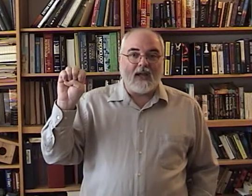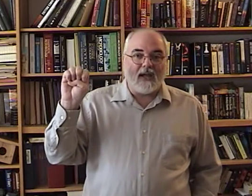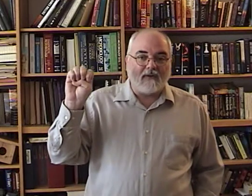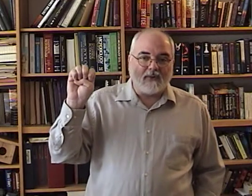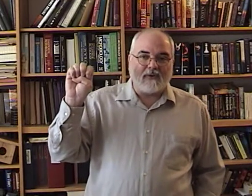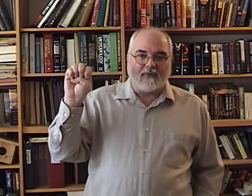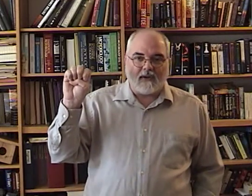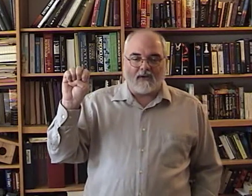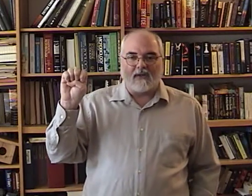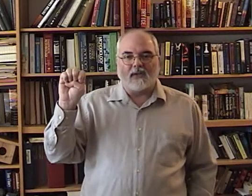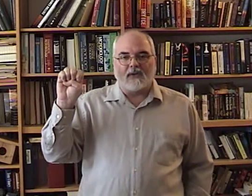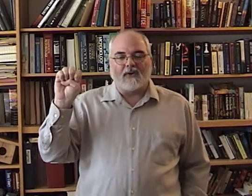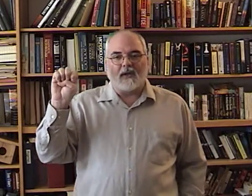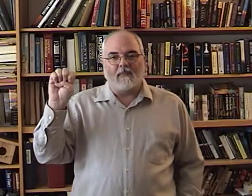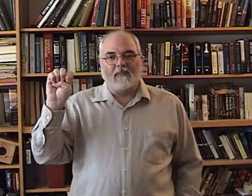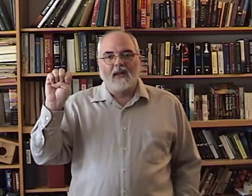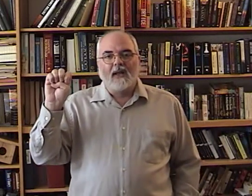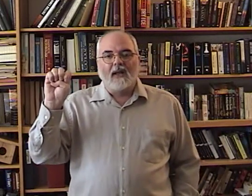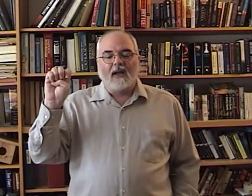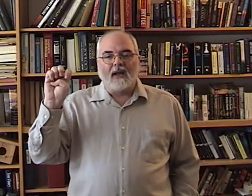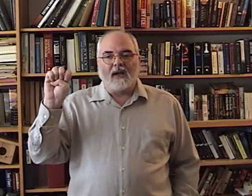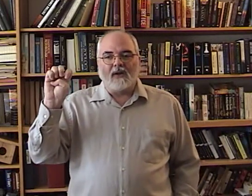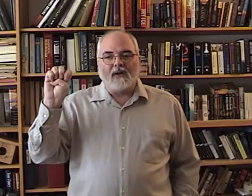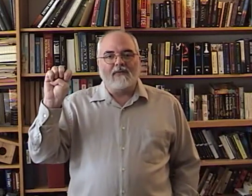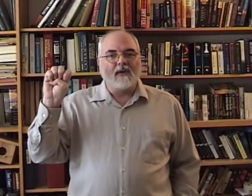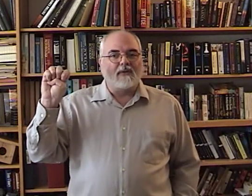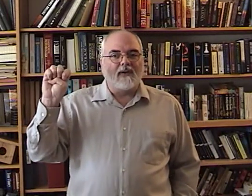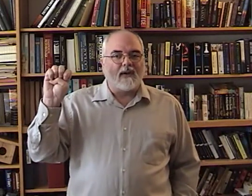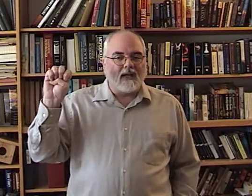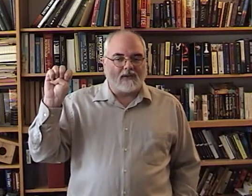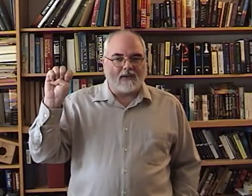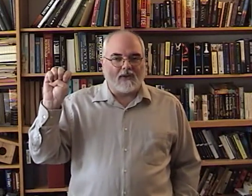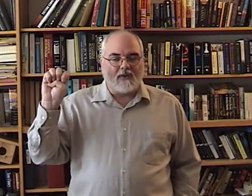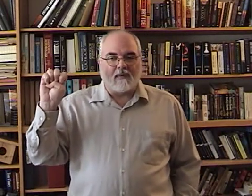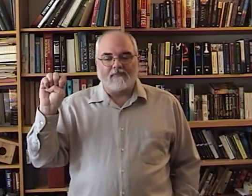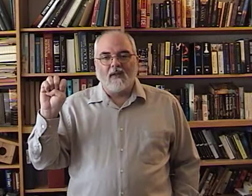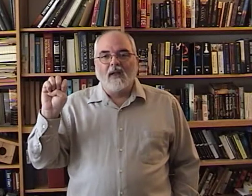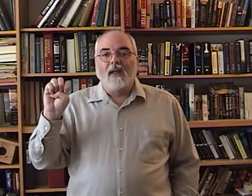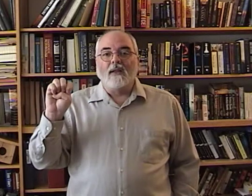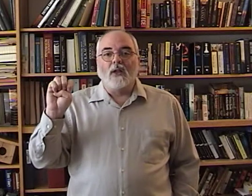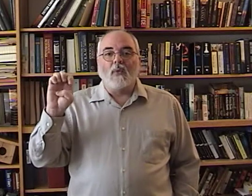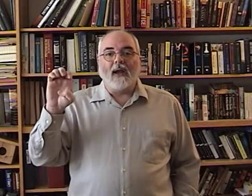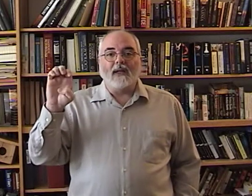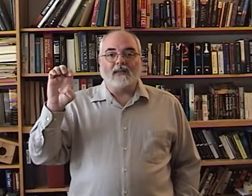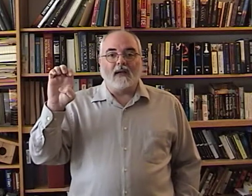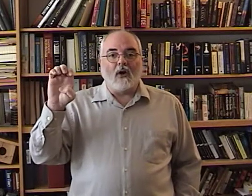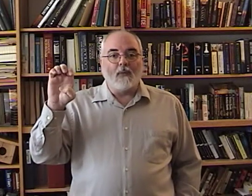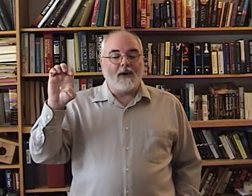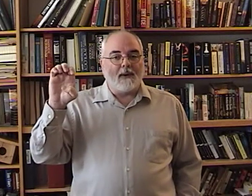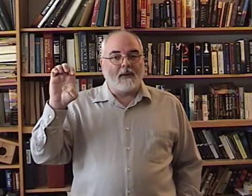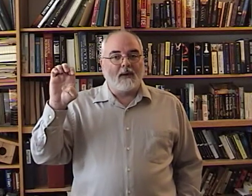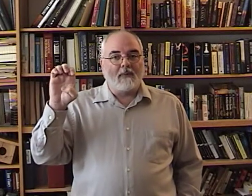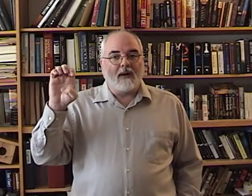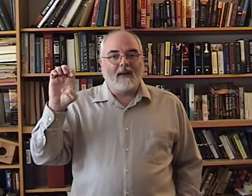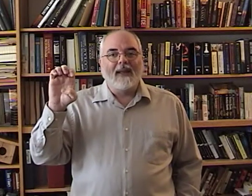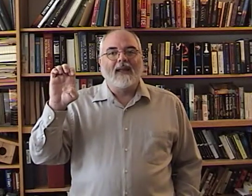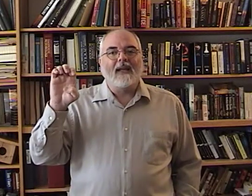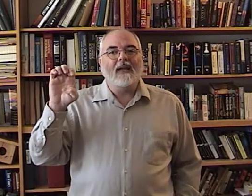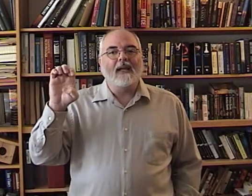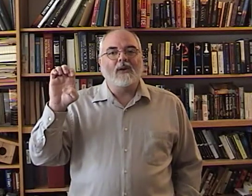Every finger is on your thumb. You can feel your fingernails on your thumb. The other way is to open it up a little bit. Either